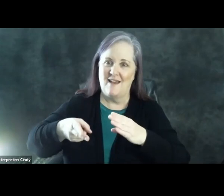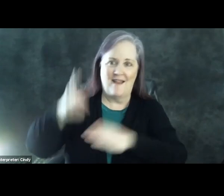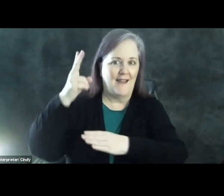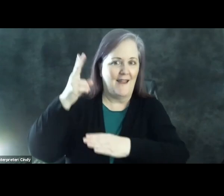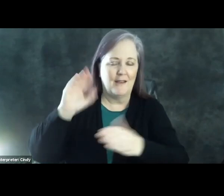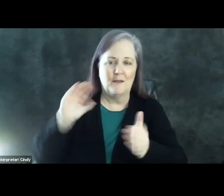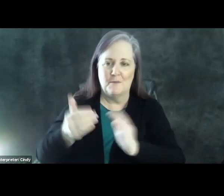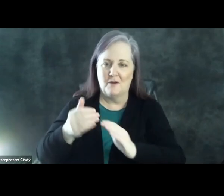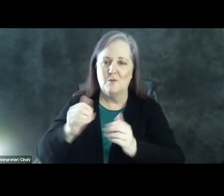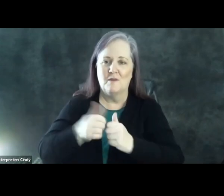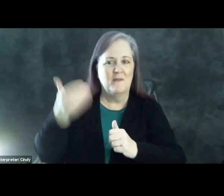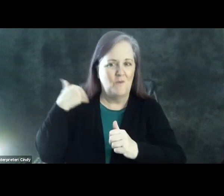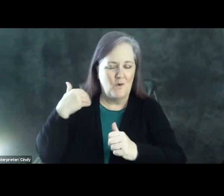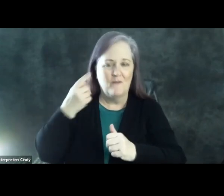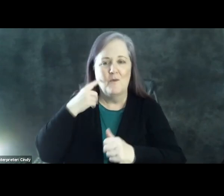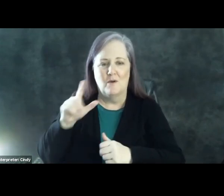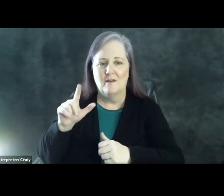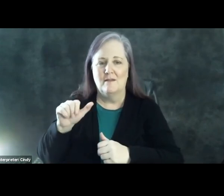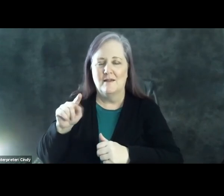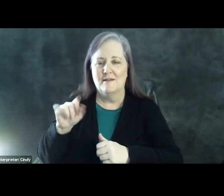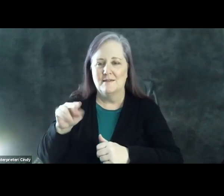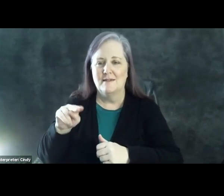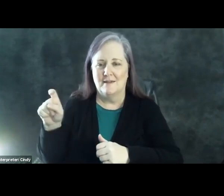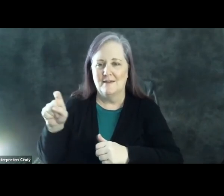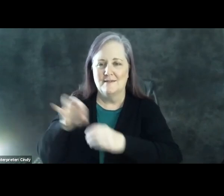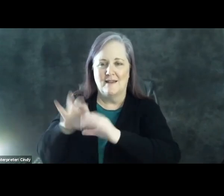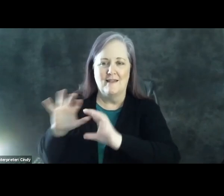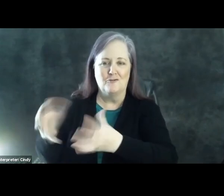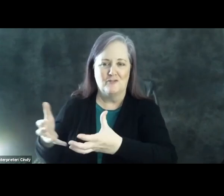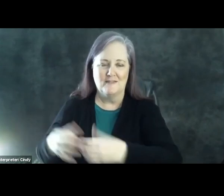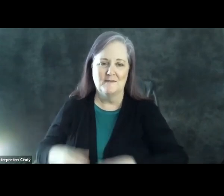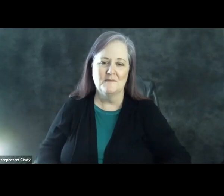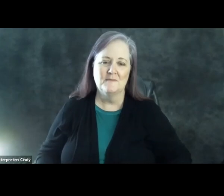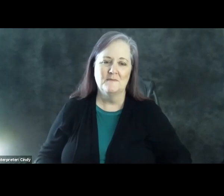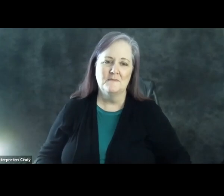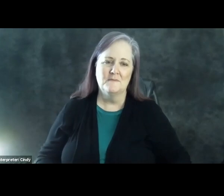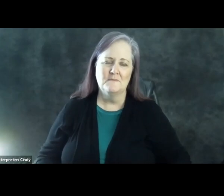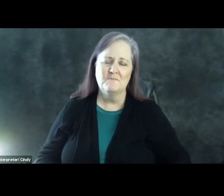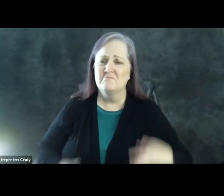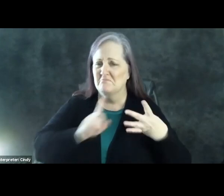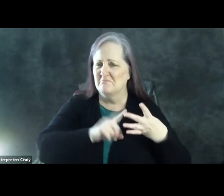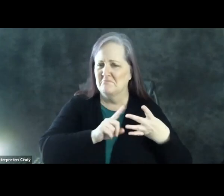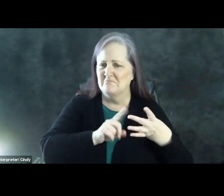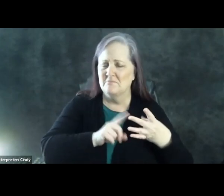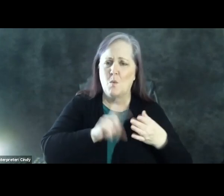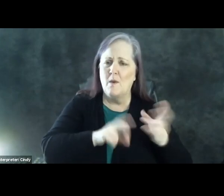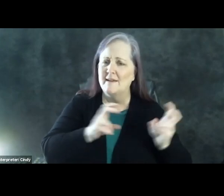the Latinx electorate. Now, the second item that I want to talk to you about today is what issues or policies matter to Latinx